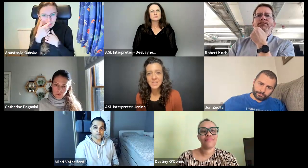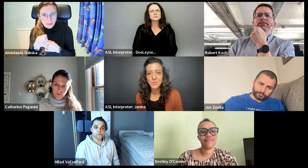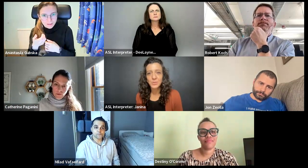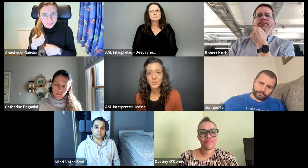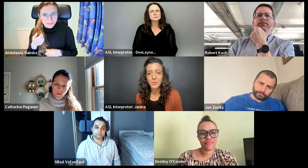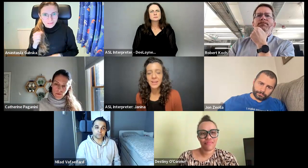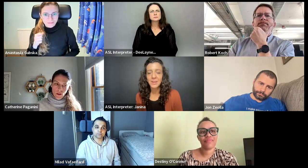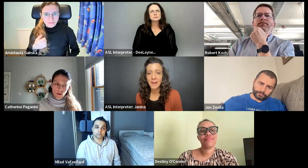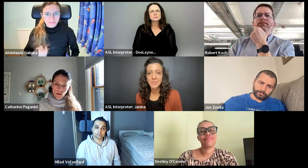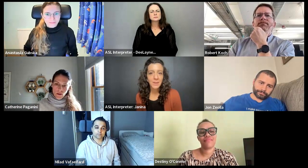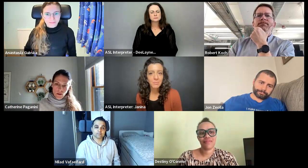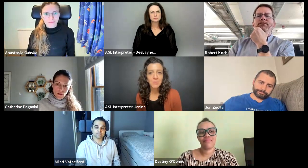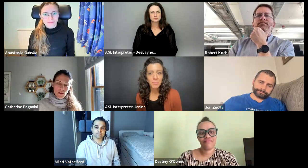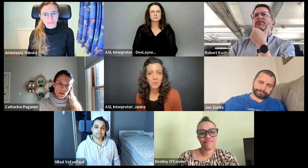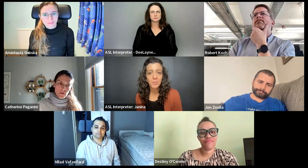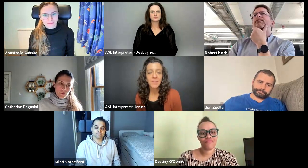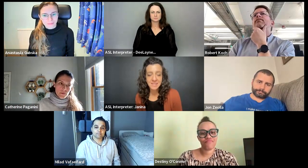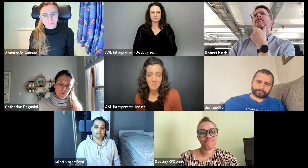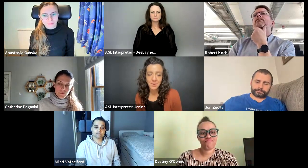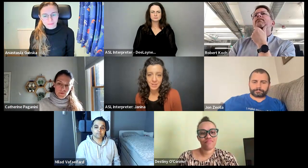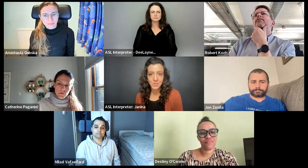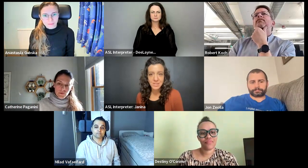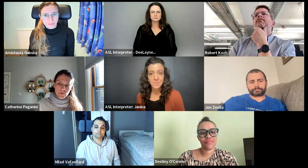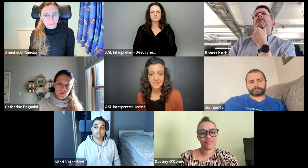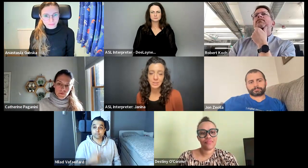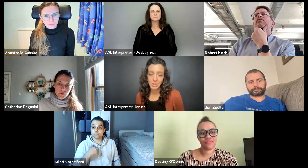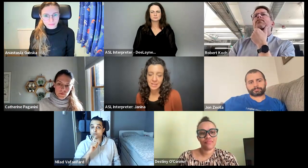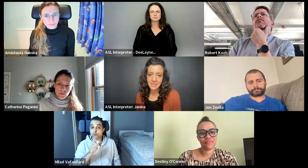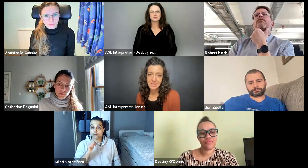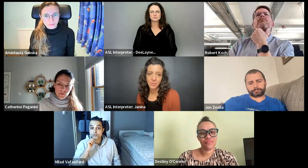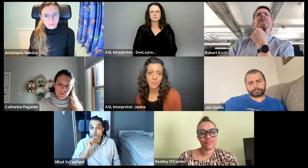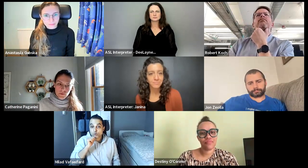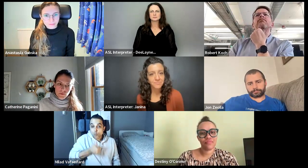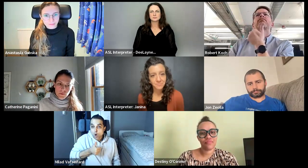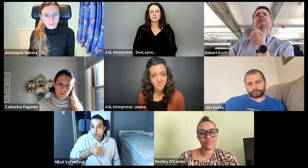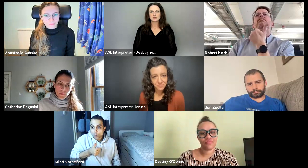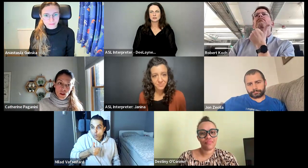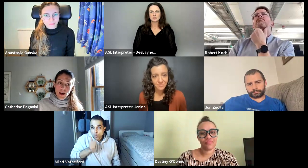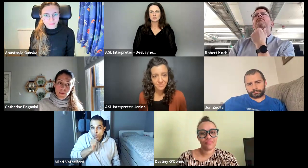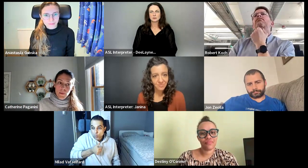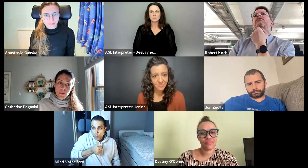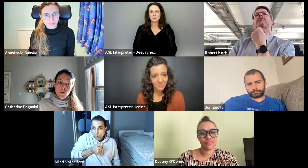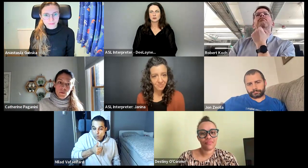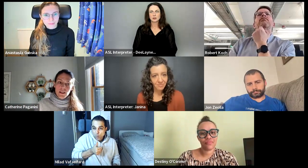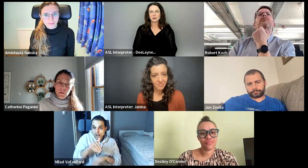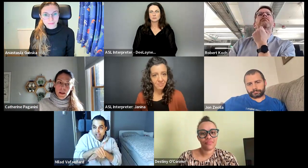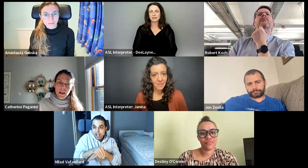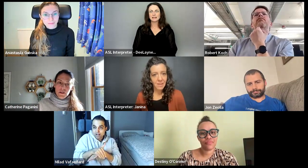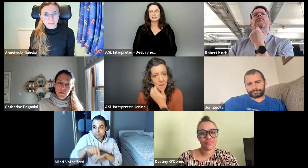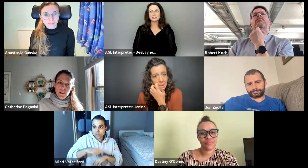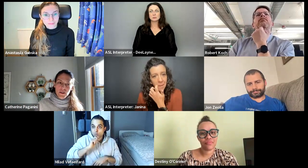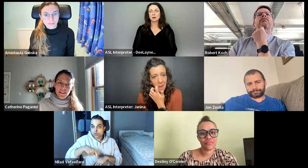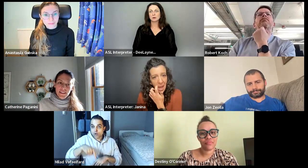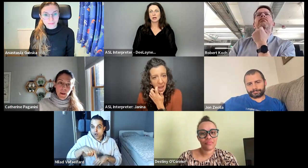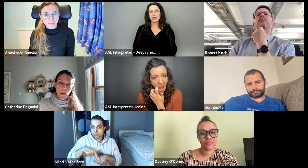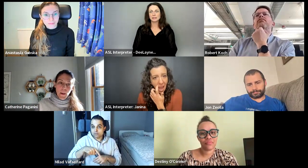like to interact with other people with dissimilar interests because they share ideas and grow. So I'm just going to request a